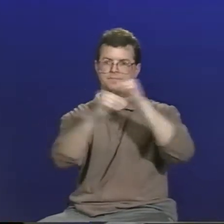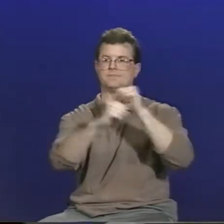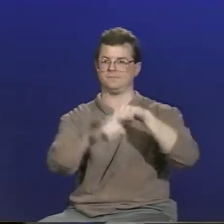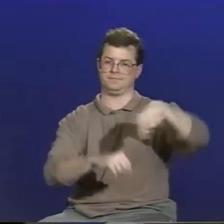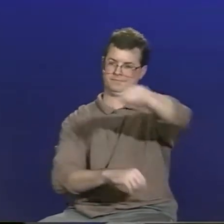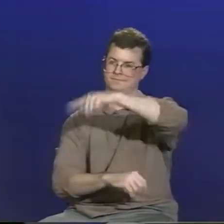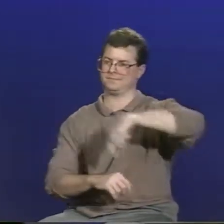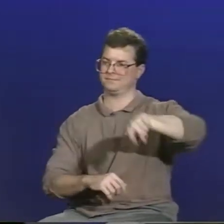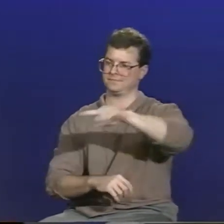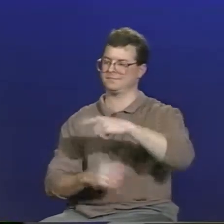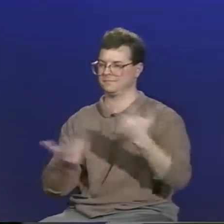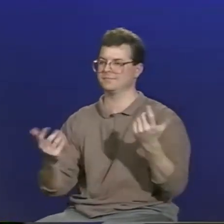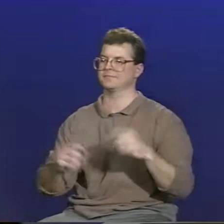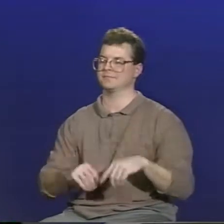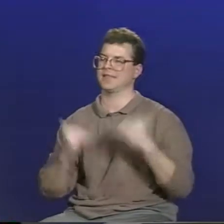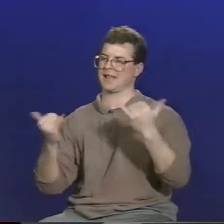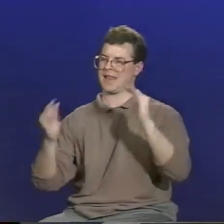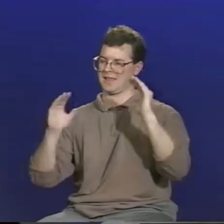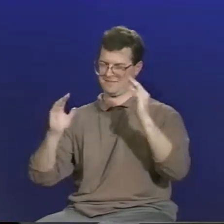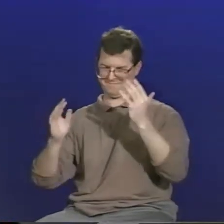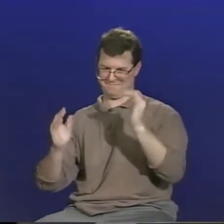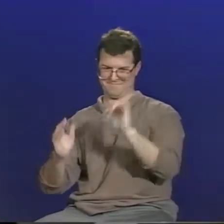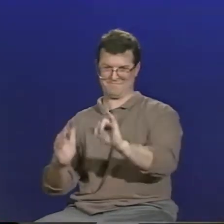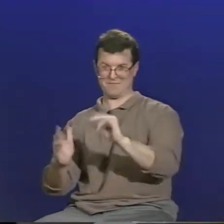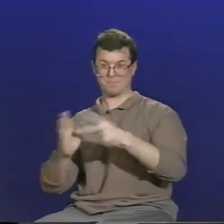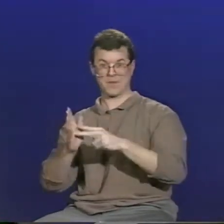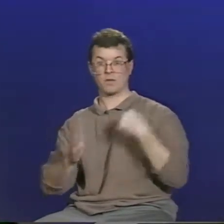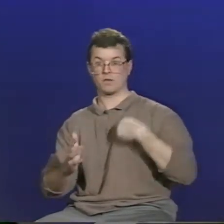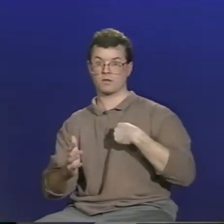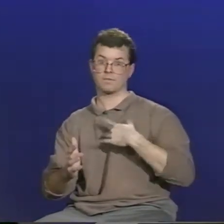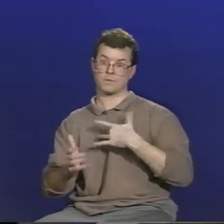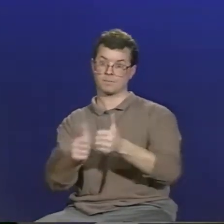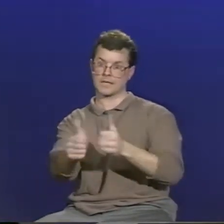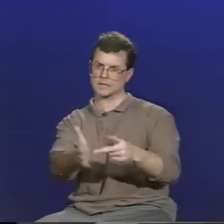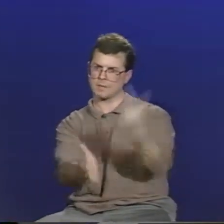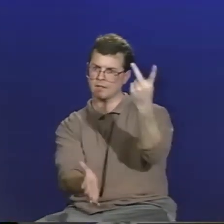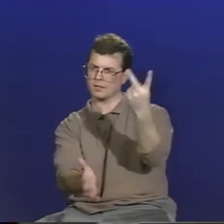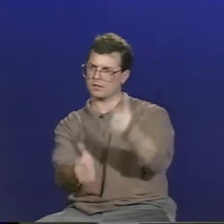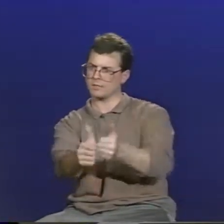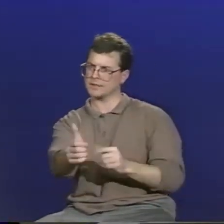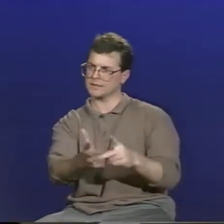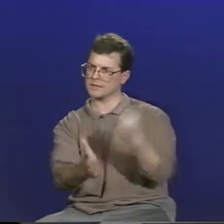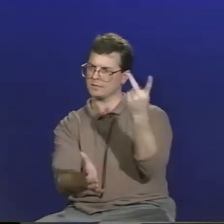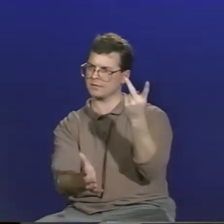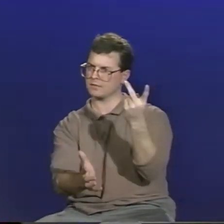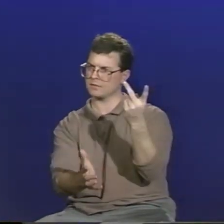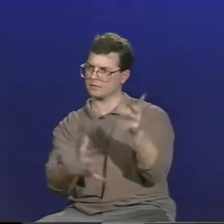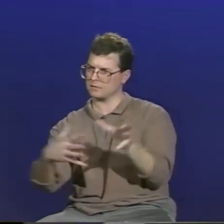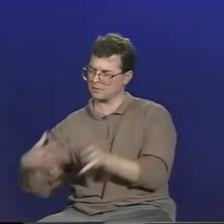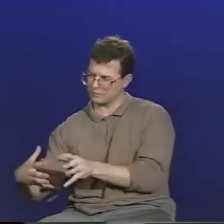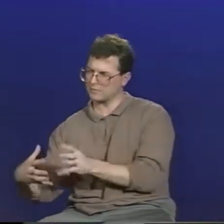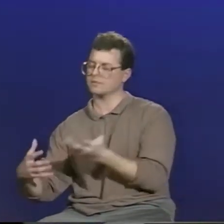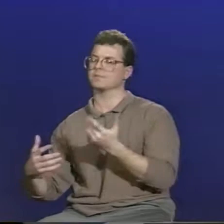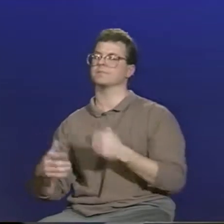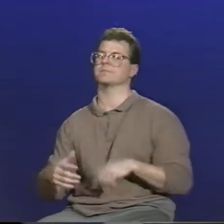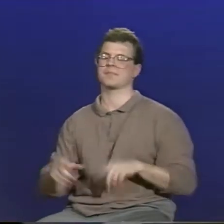systems do not recognize ASL as a viable language. And that is a continuing struggle that we must face. So it puts us in a double bind.